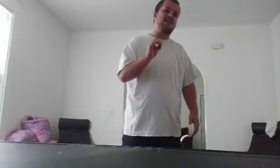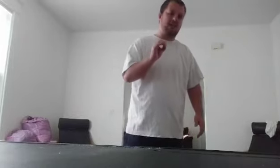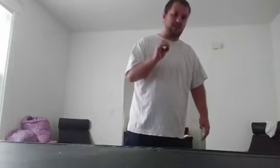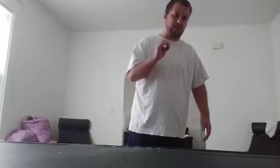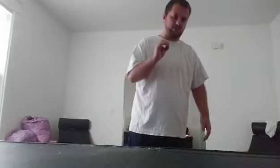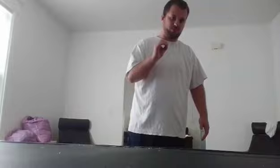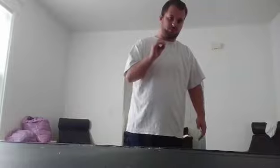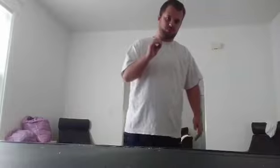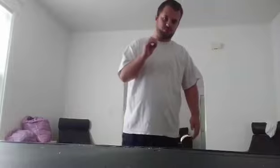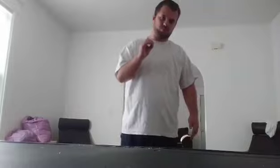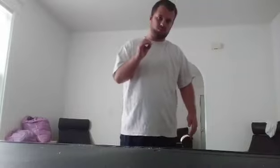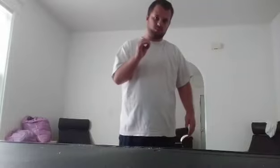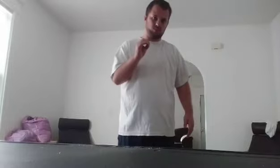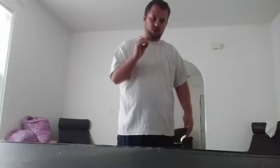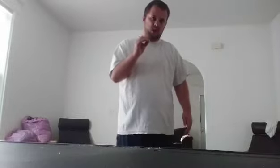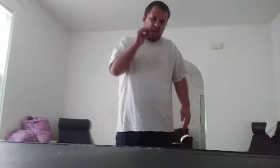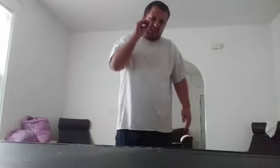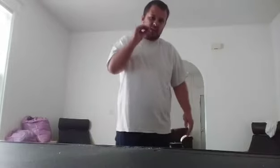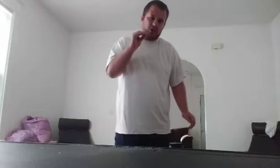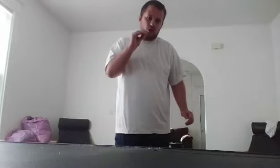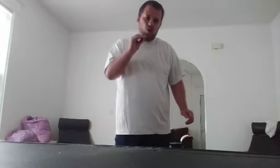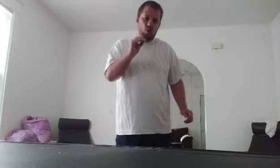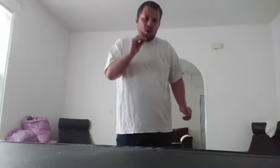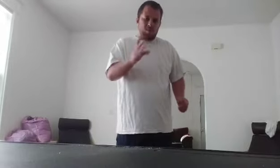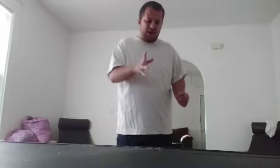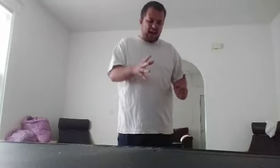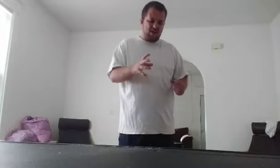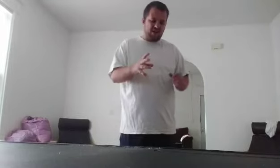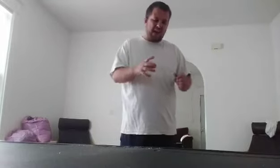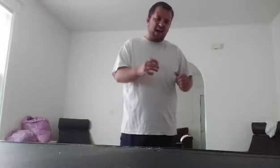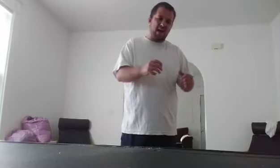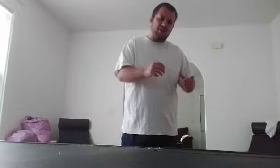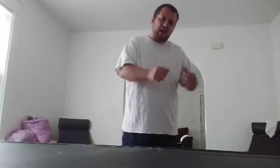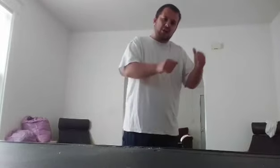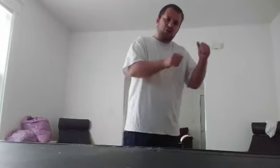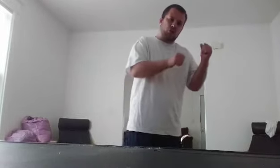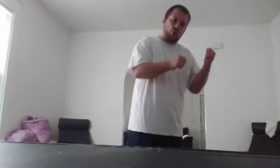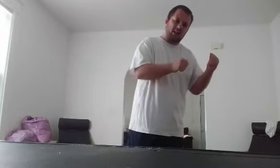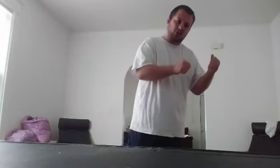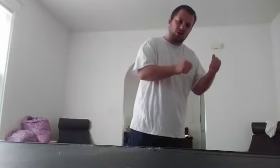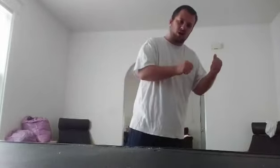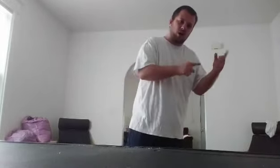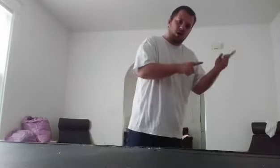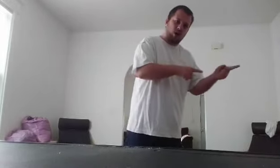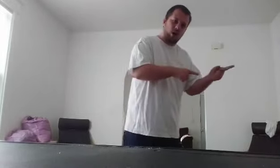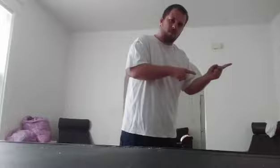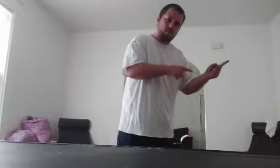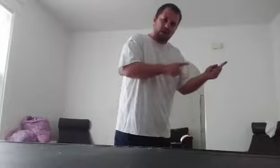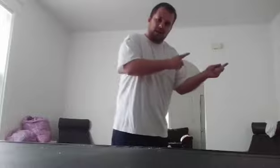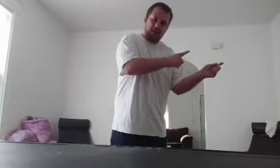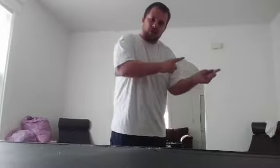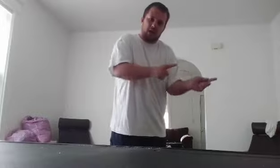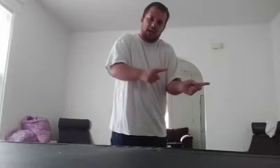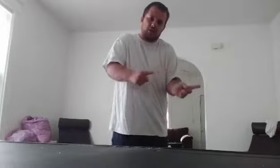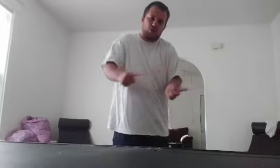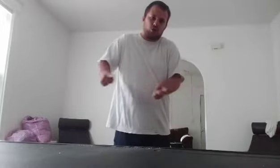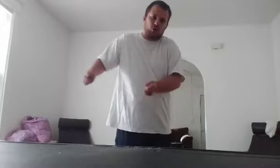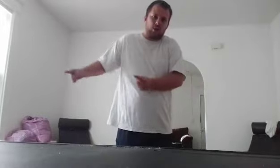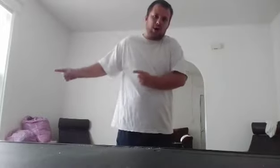that you might have to have a stretcher come and escort you out